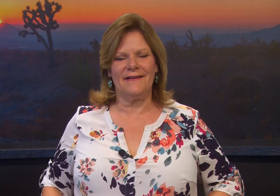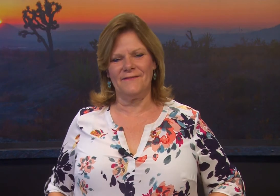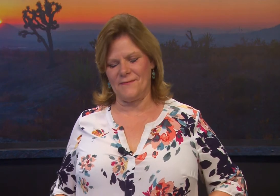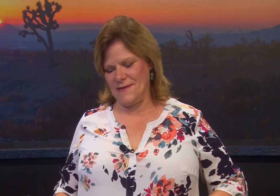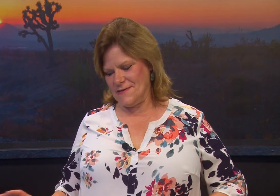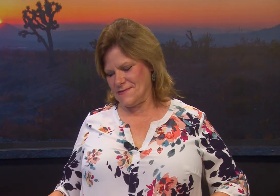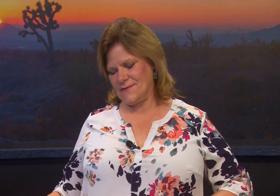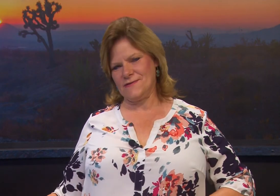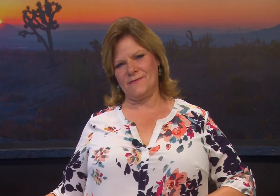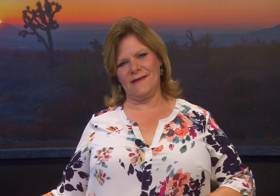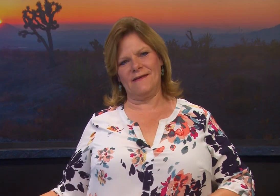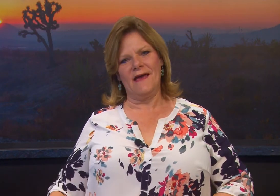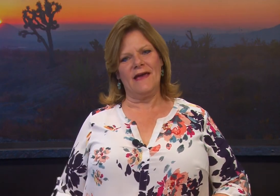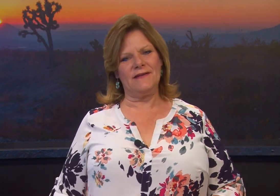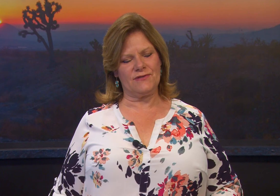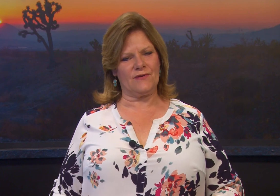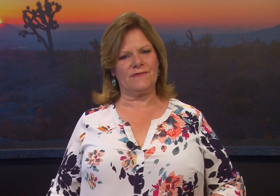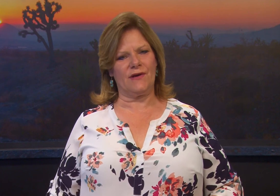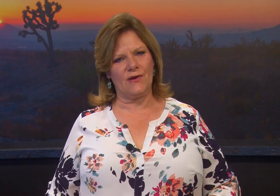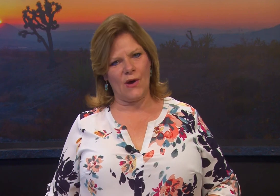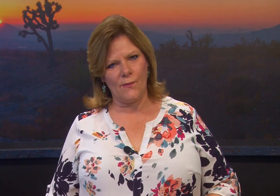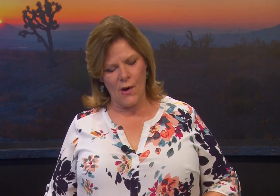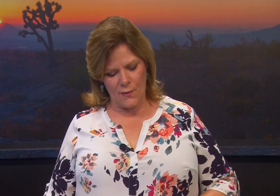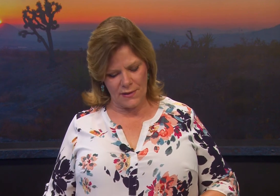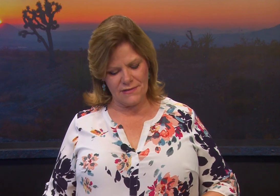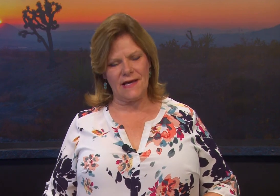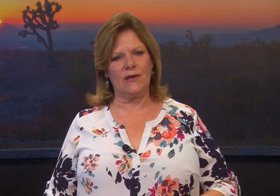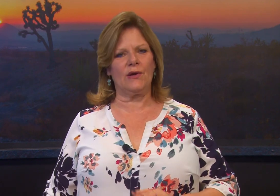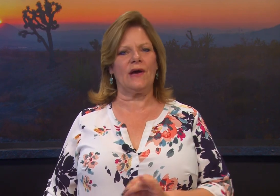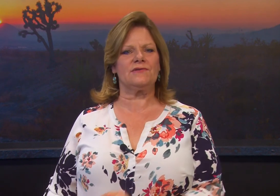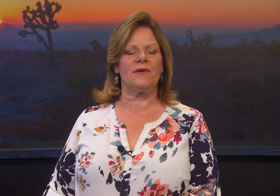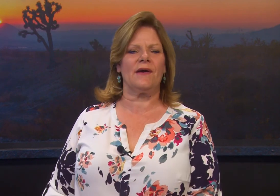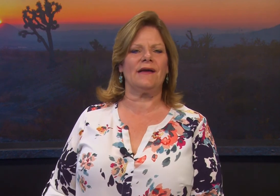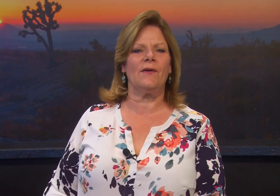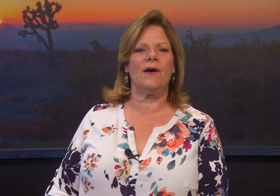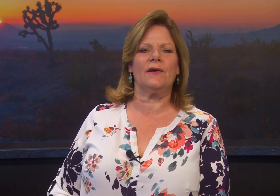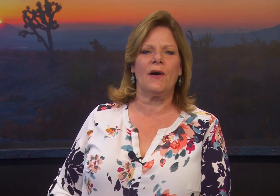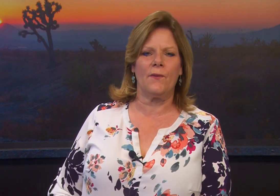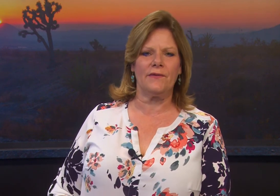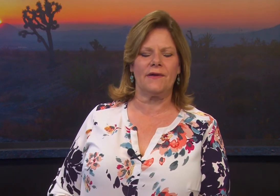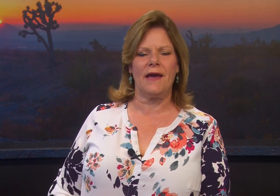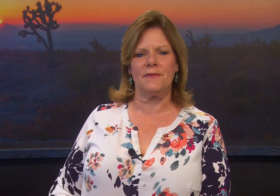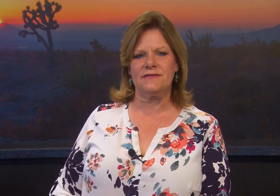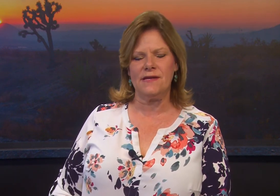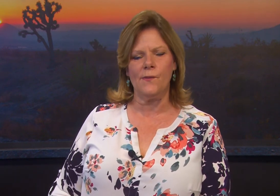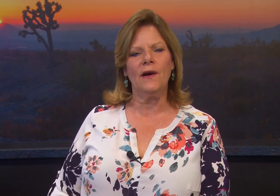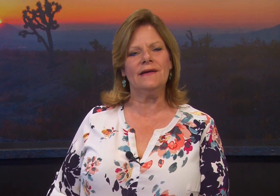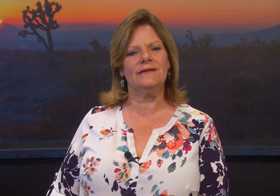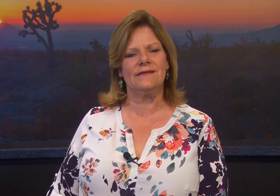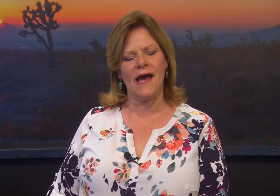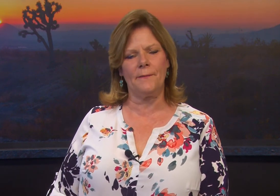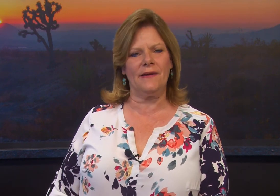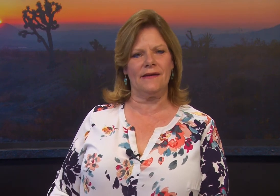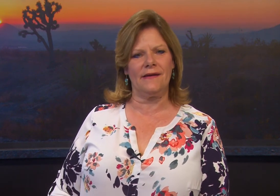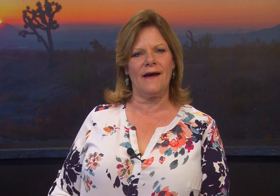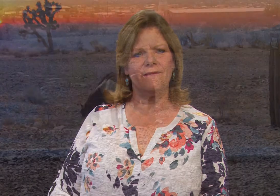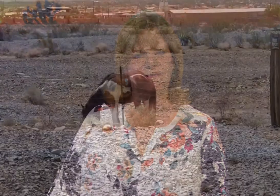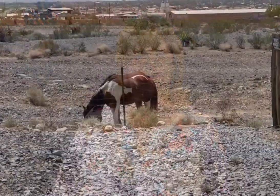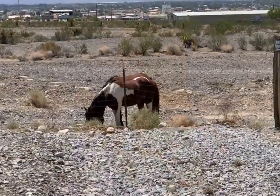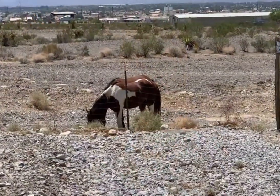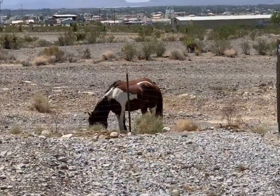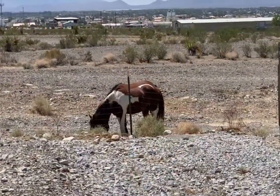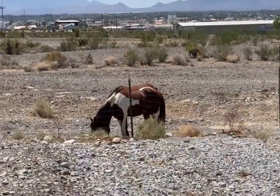I love him. He is so sweet. He deserves a good home. We're going to take a look outside right now on our weather cam and see what is happening